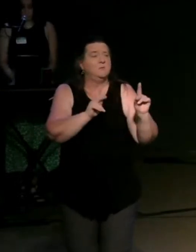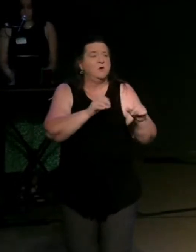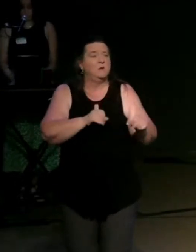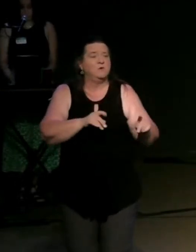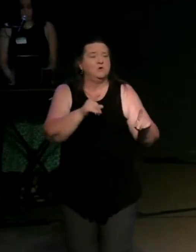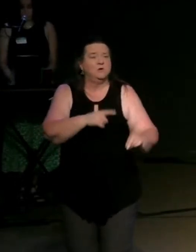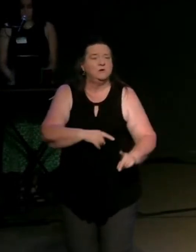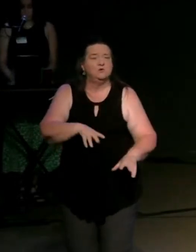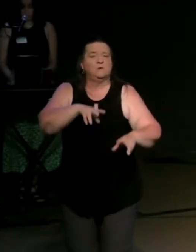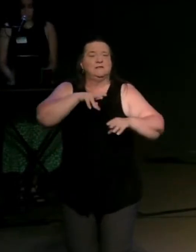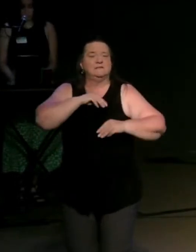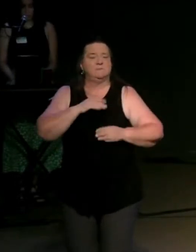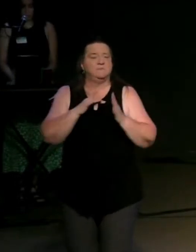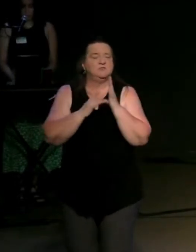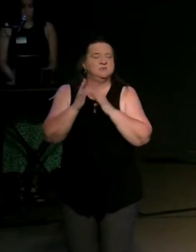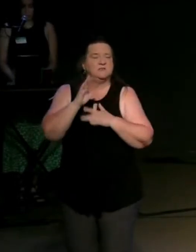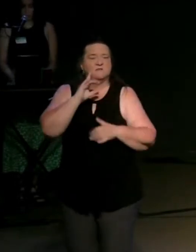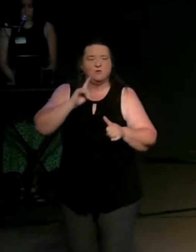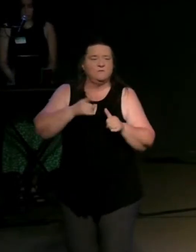and this morning